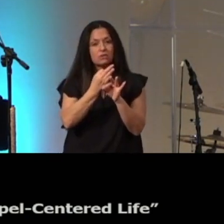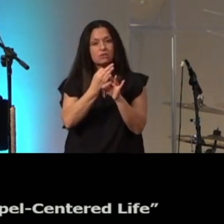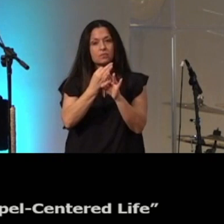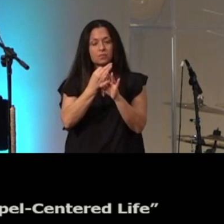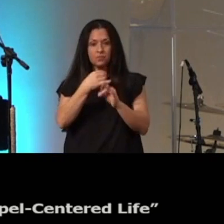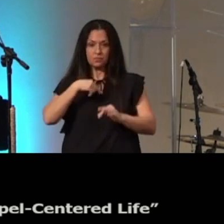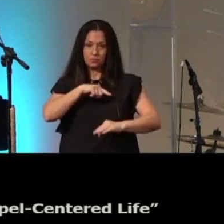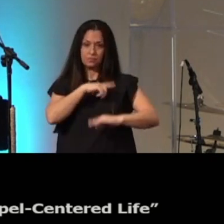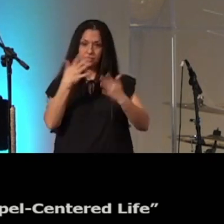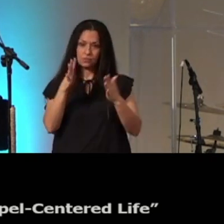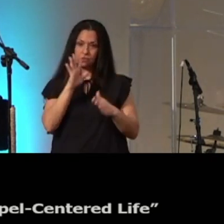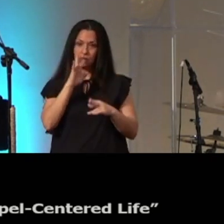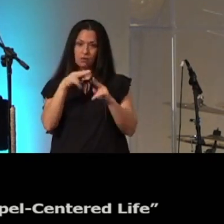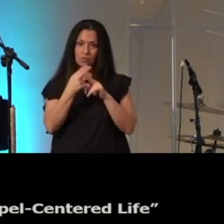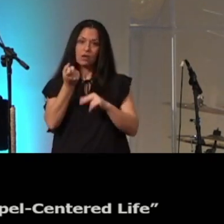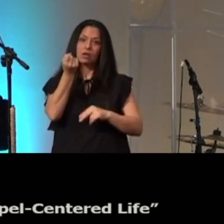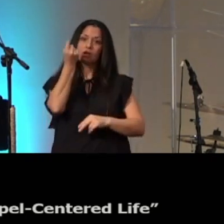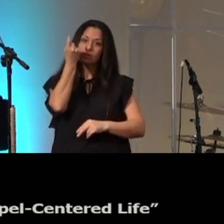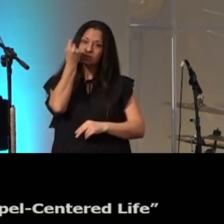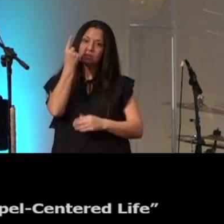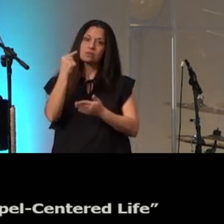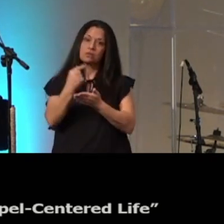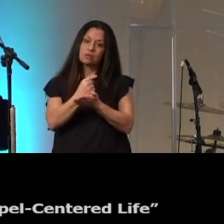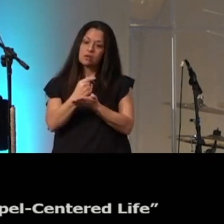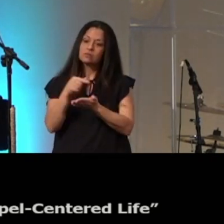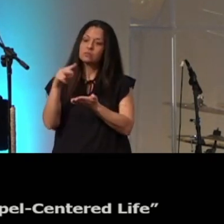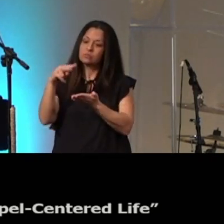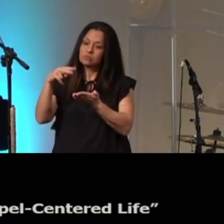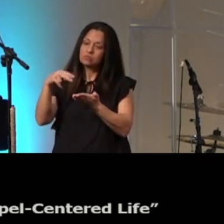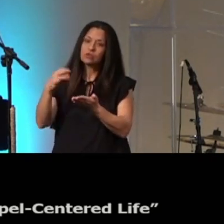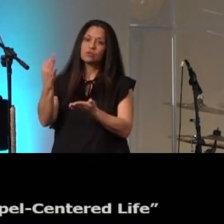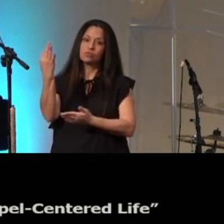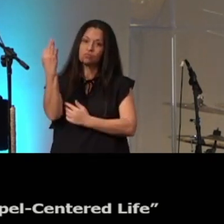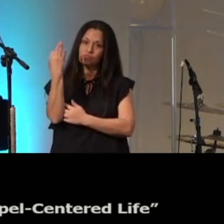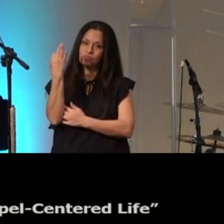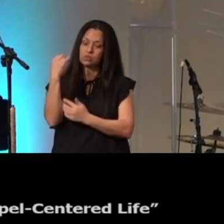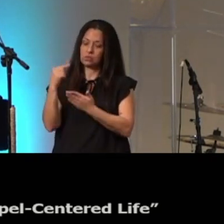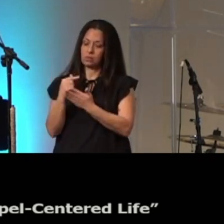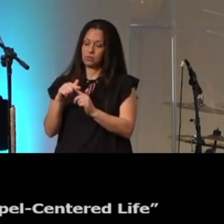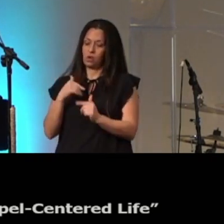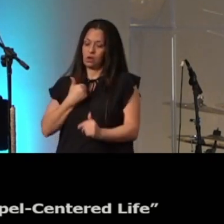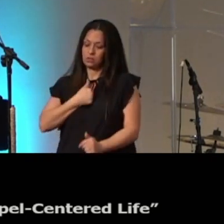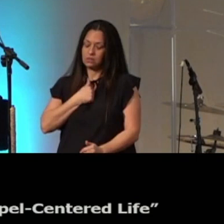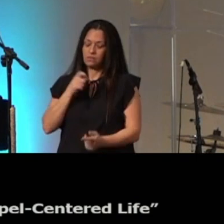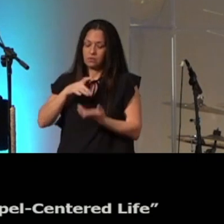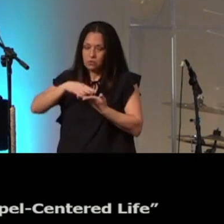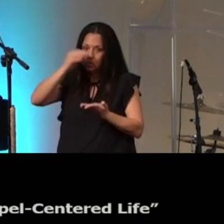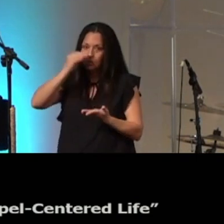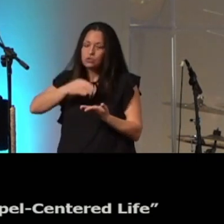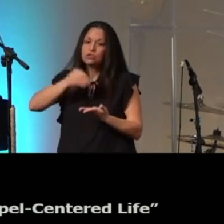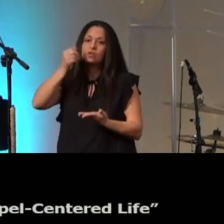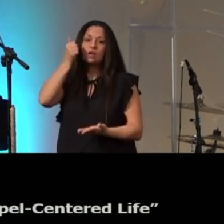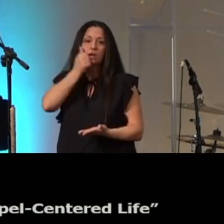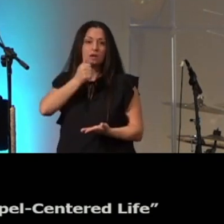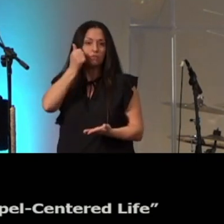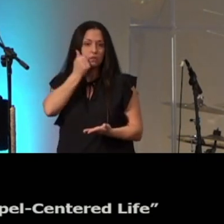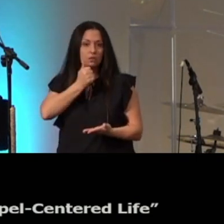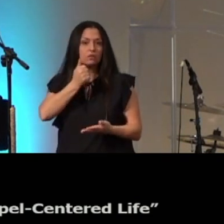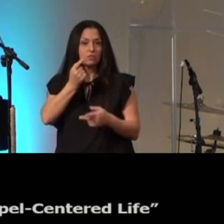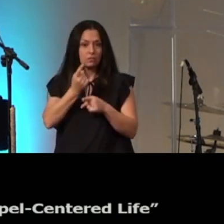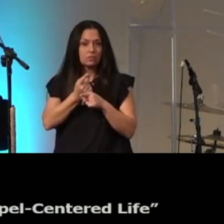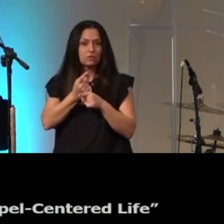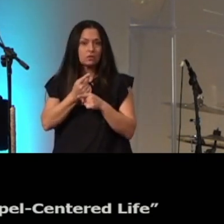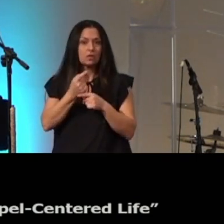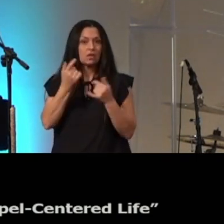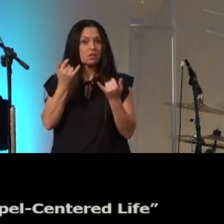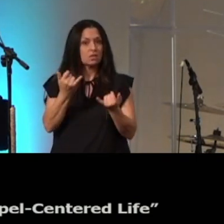we talk about understanding the gospel and preaching the gospel to ourselves on a daily basis and this the rubber